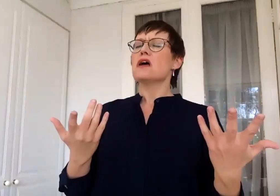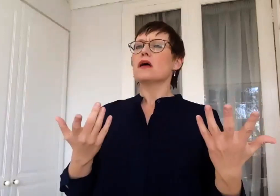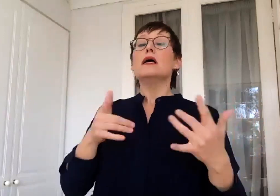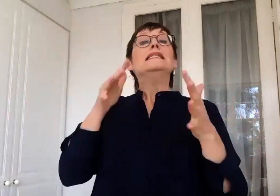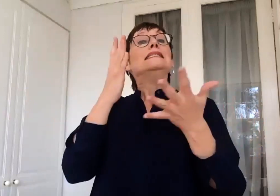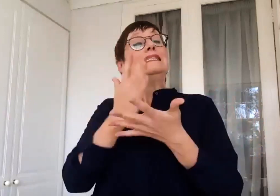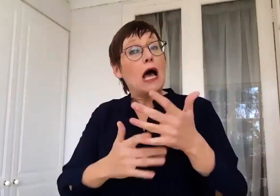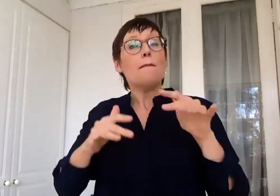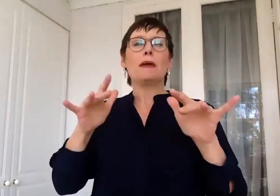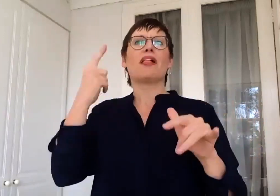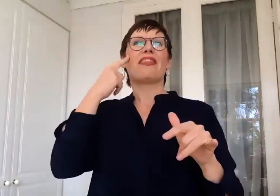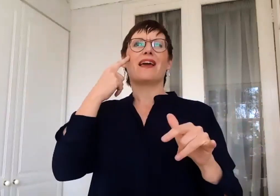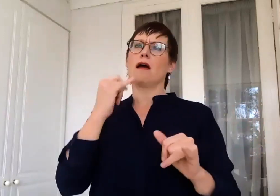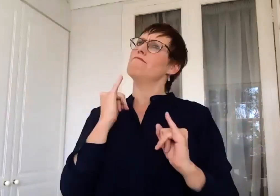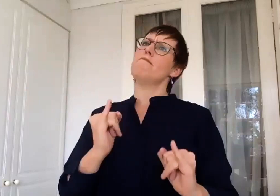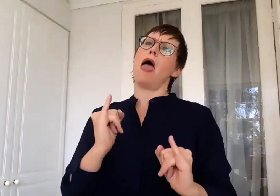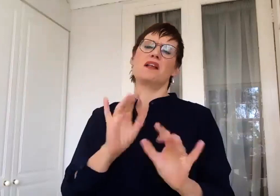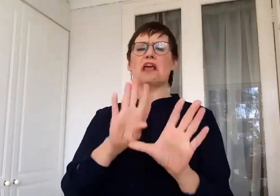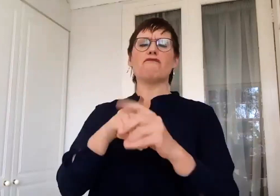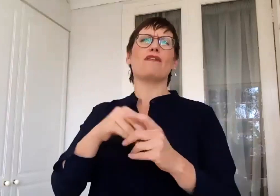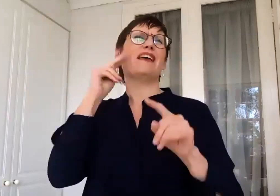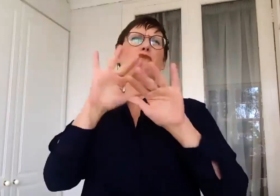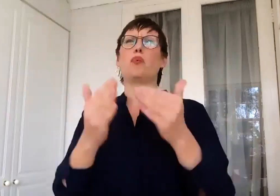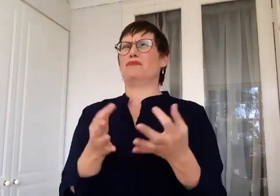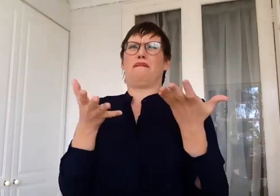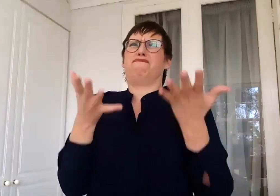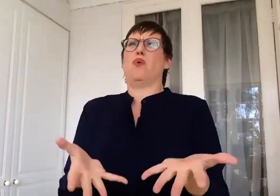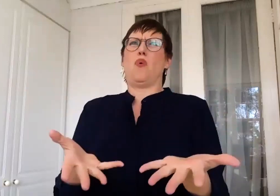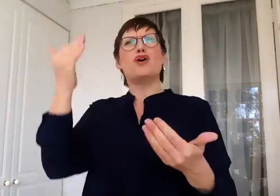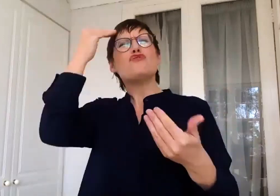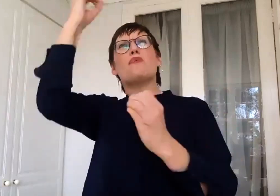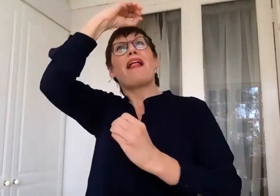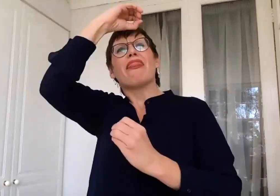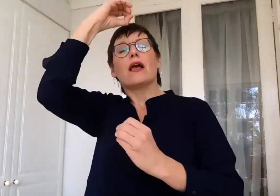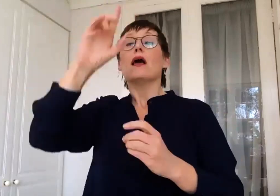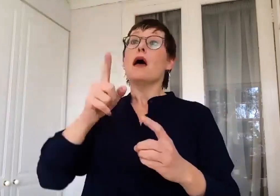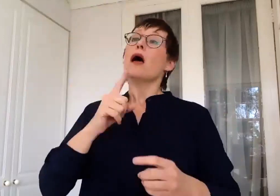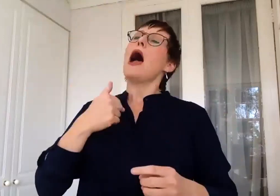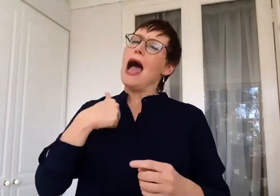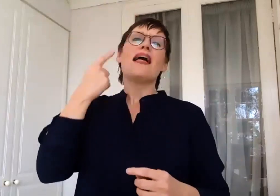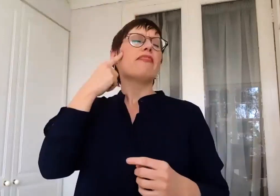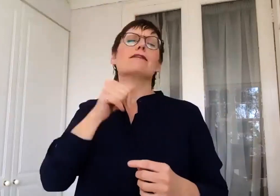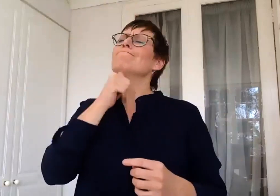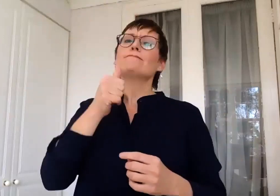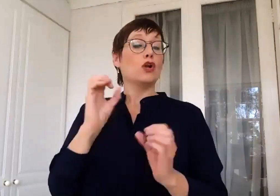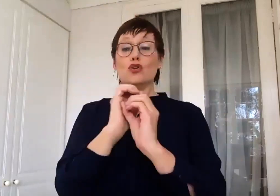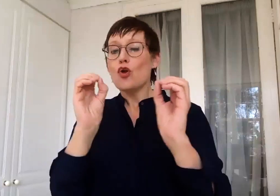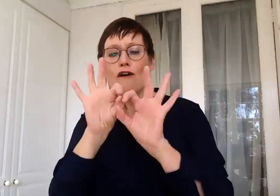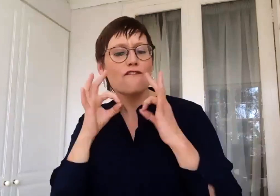weakness. But I've seen it as a very particular strength. So I have no hangups, no chips on my shoulders, and no